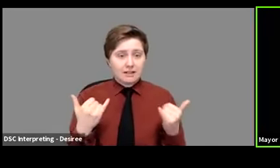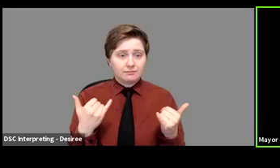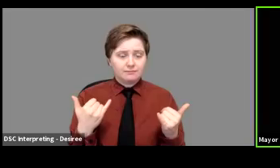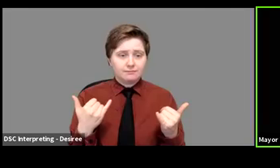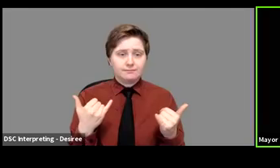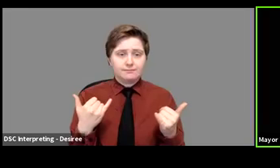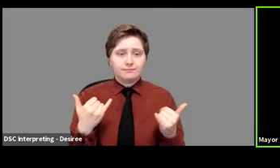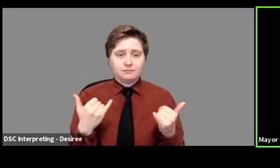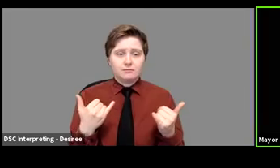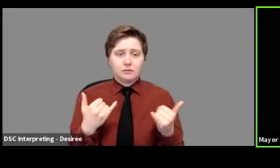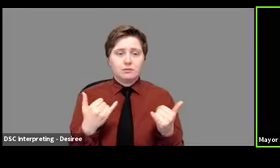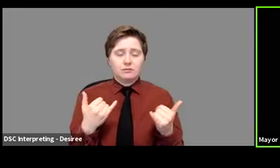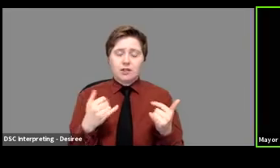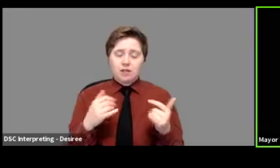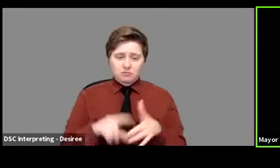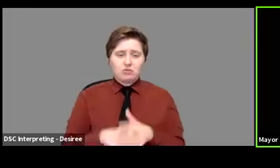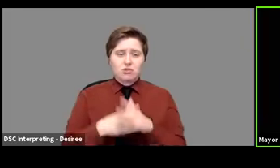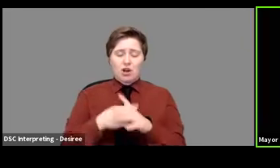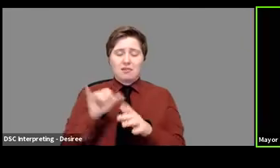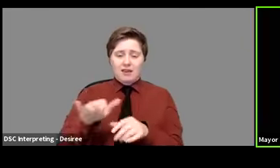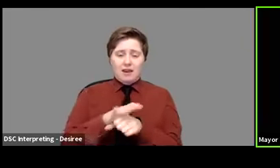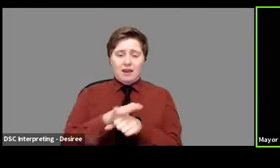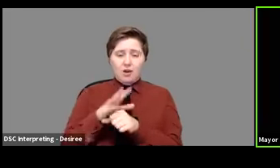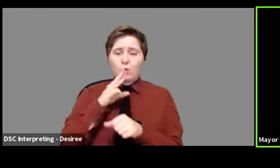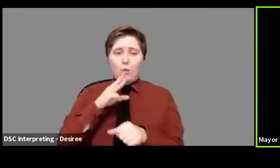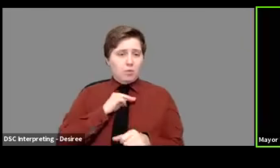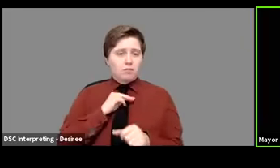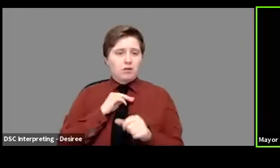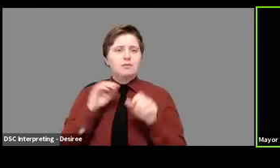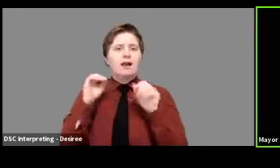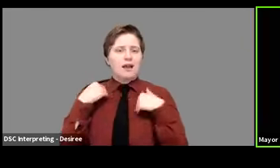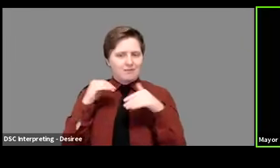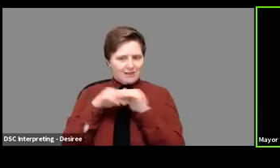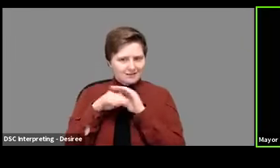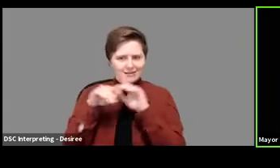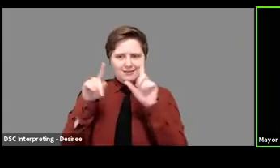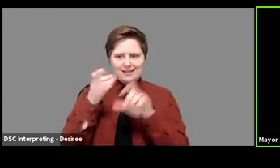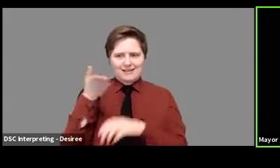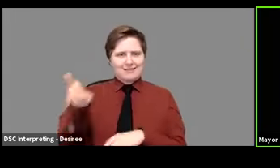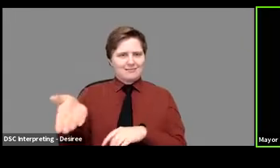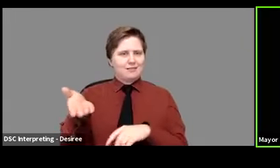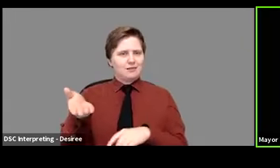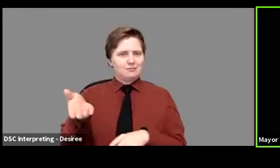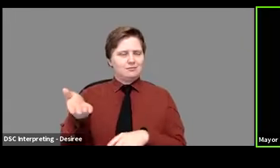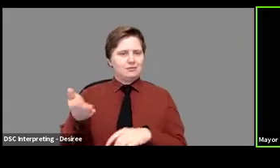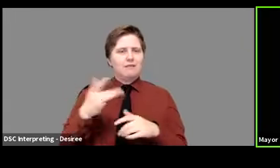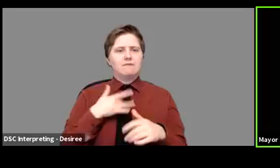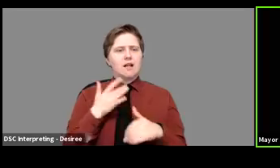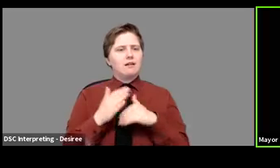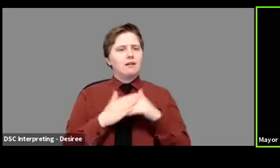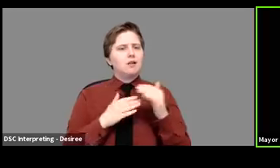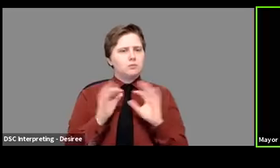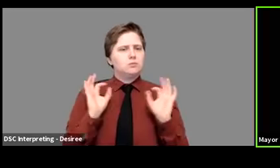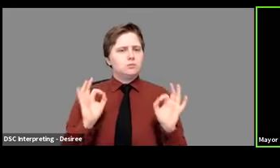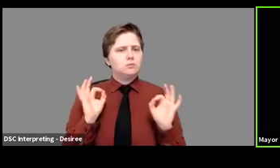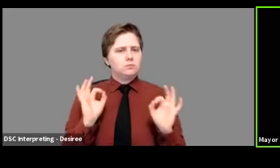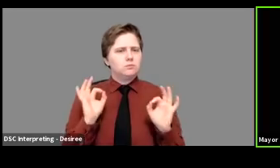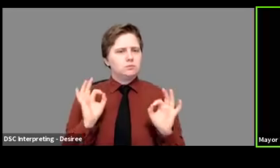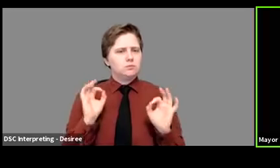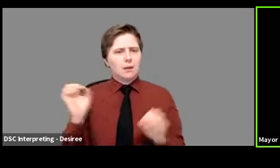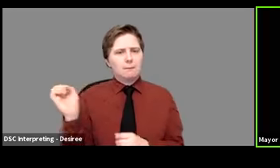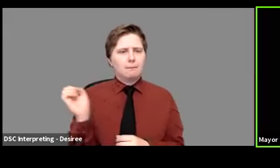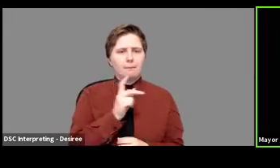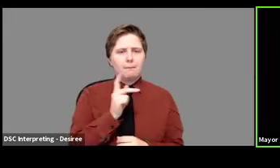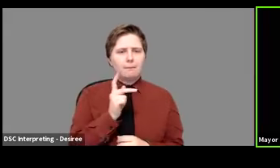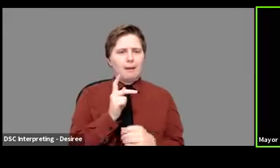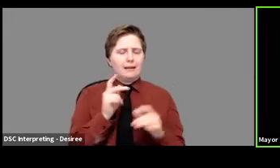essentially that Walmart is taking over that site so that people will have access to the testing that they need to feel comfortable that we can go back